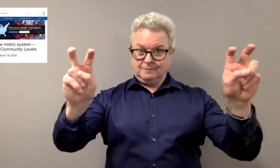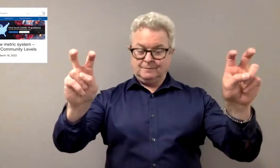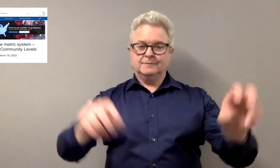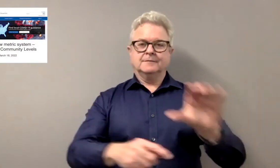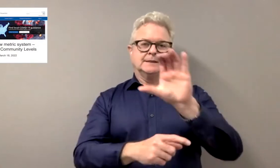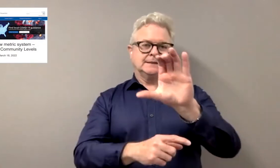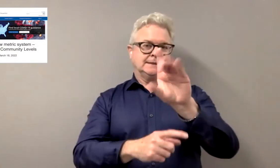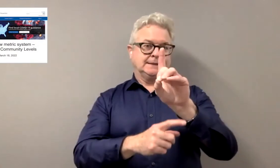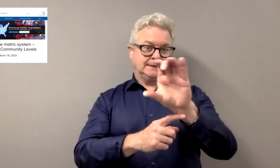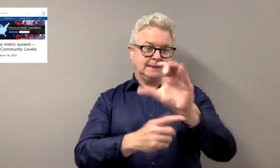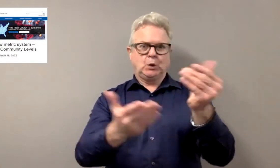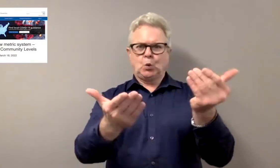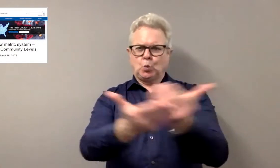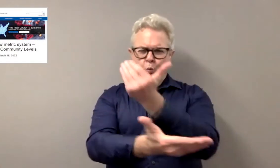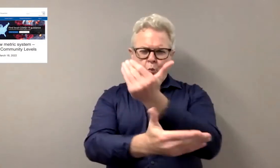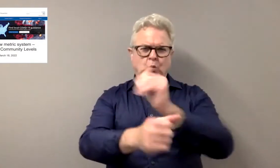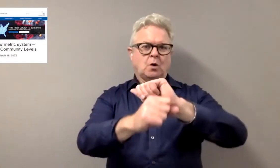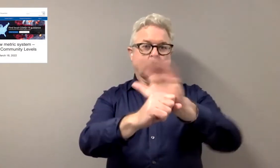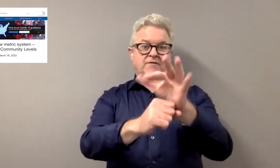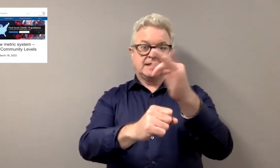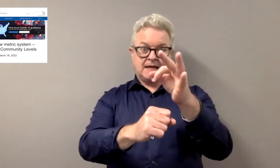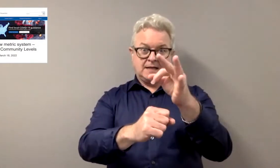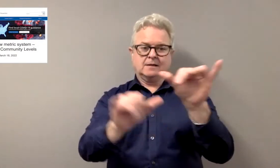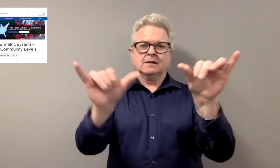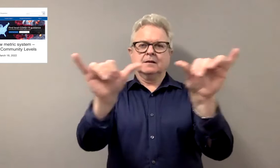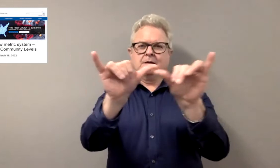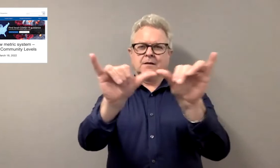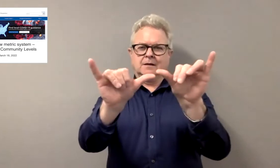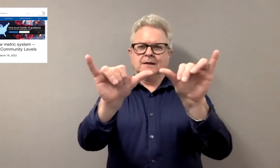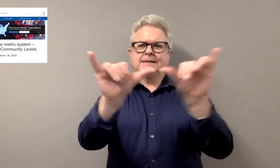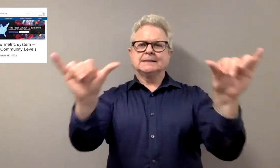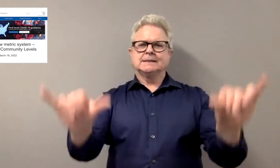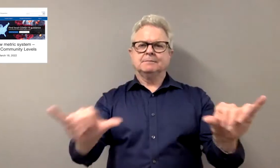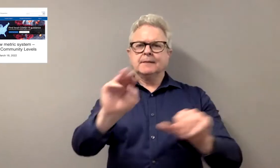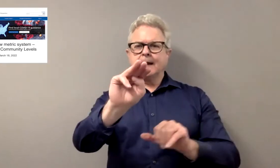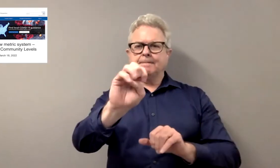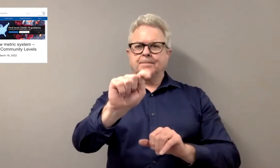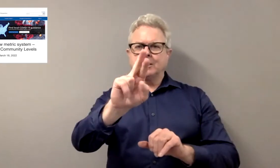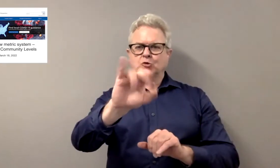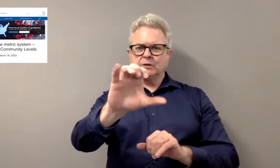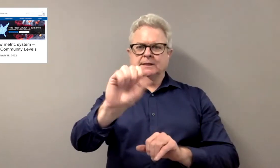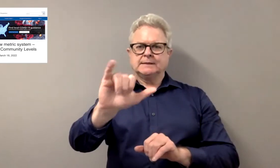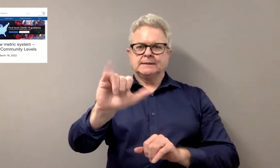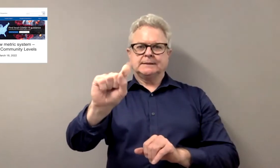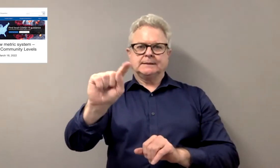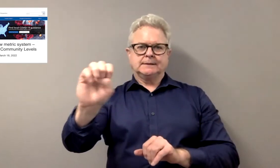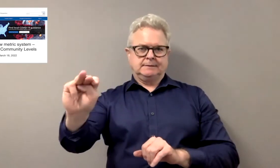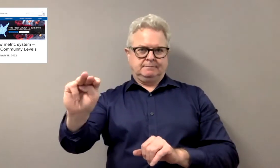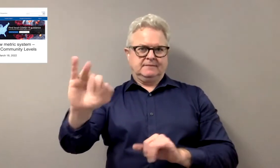Today's topic is about CDC's new COVID-19 metric